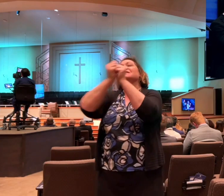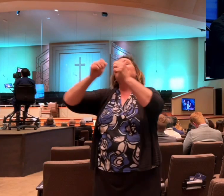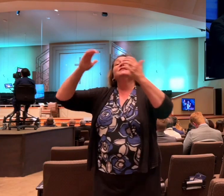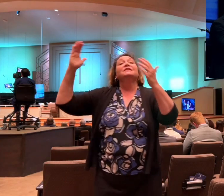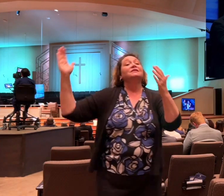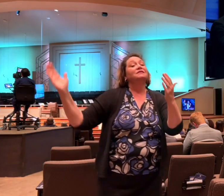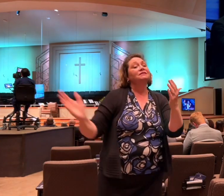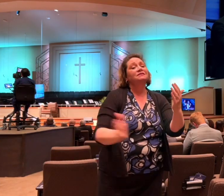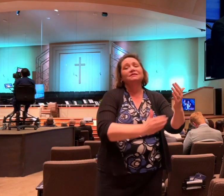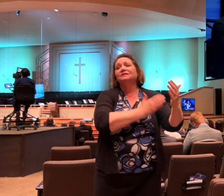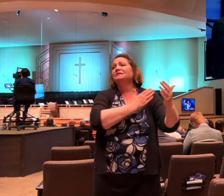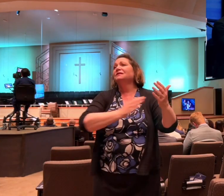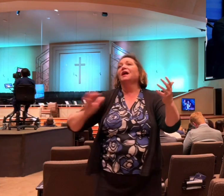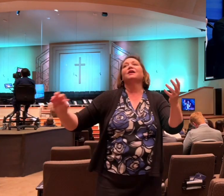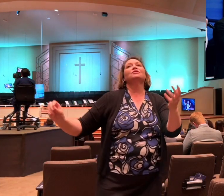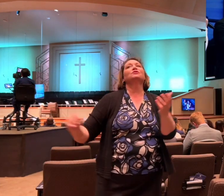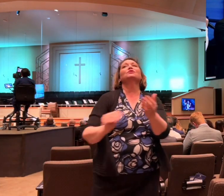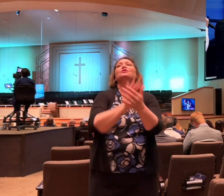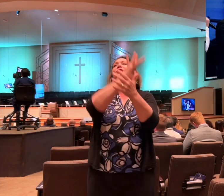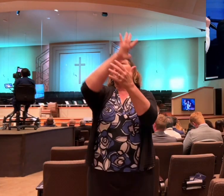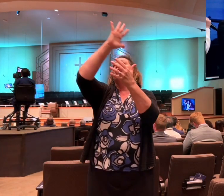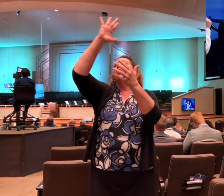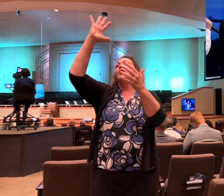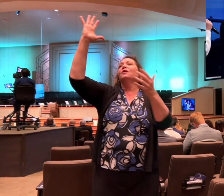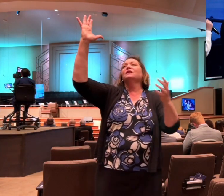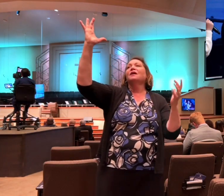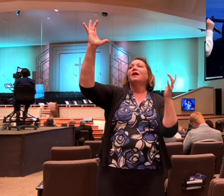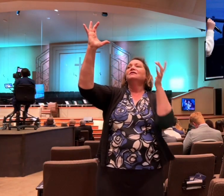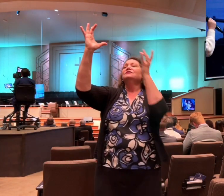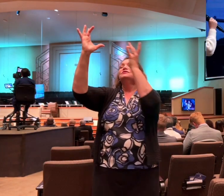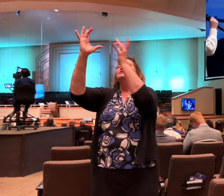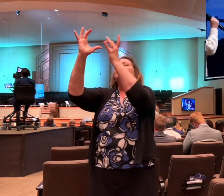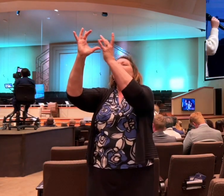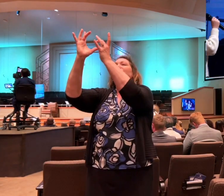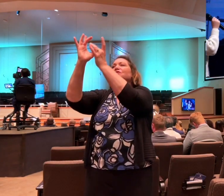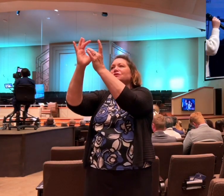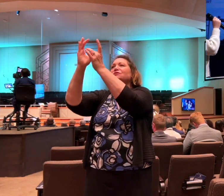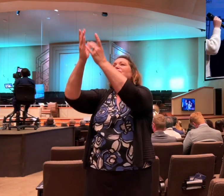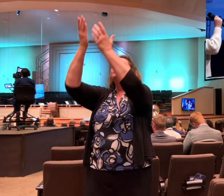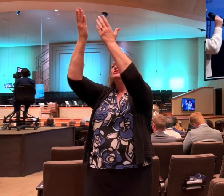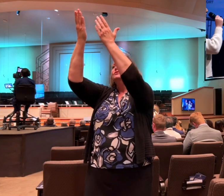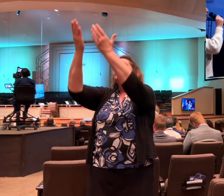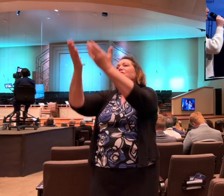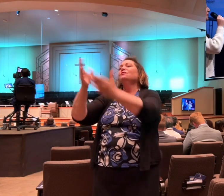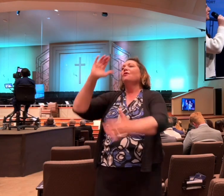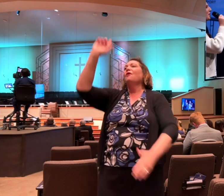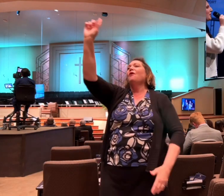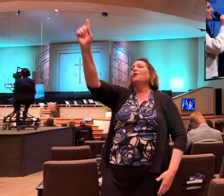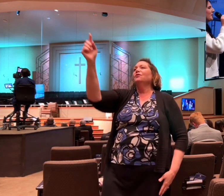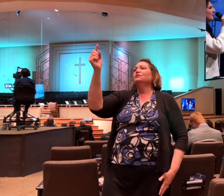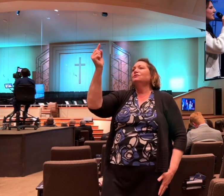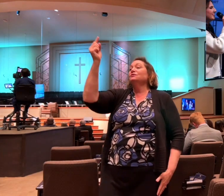Singing glory to you and unto you only